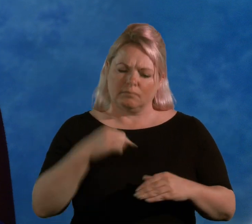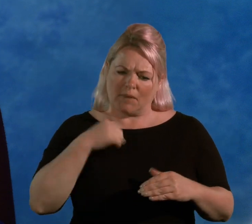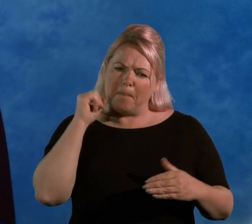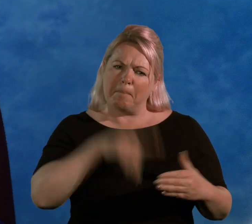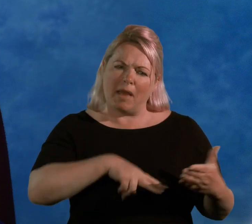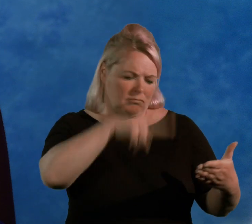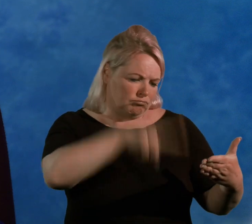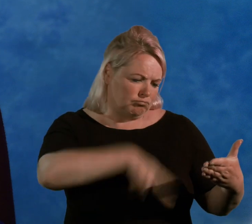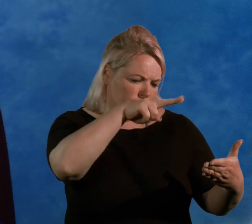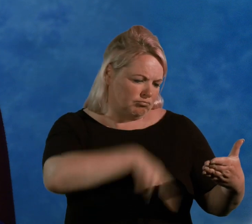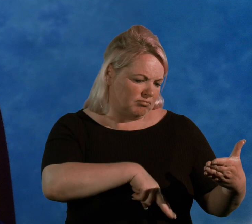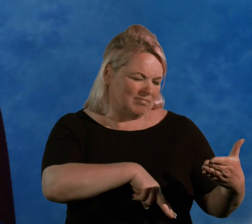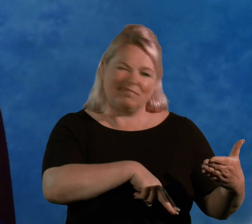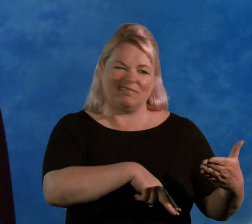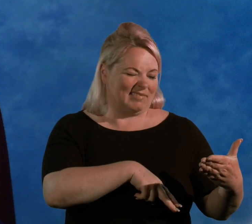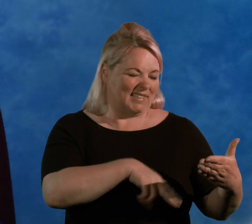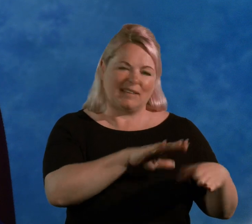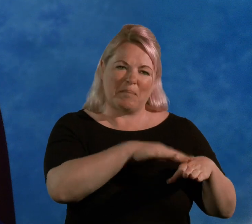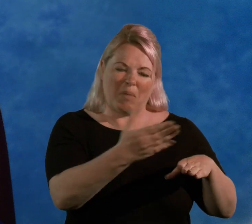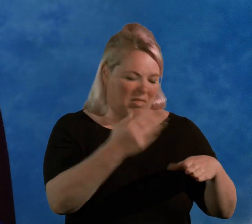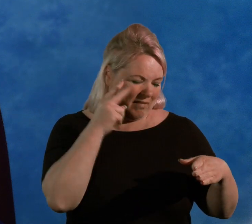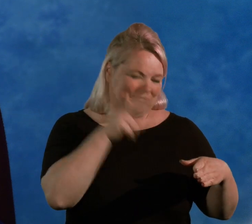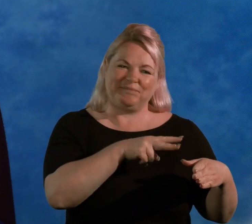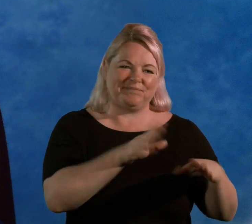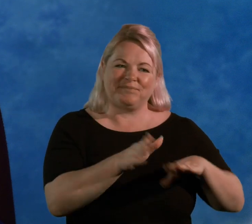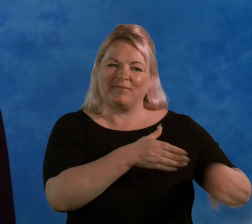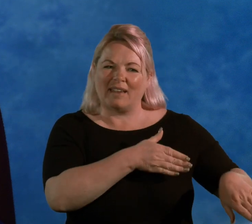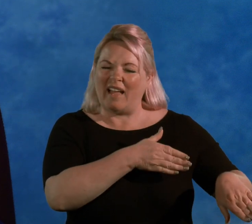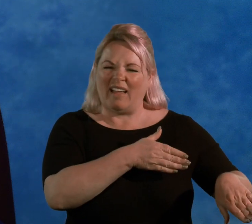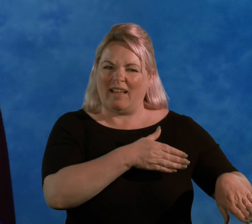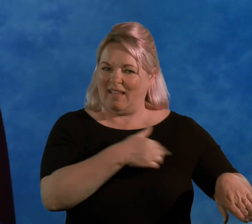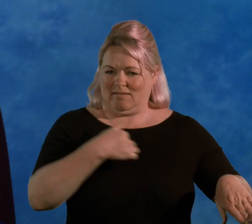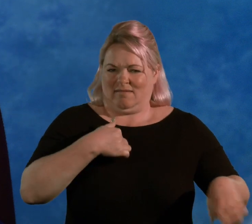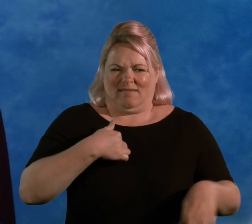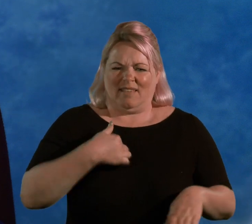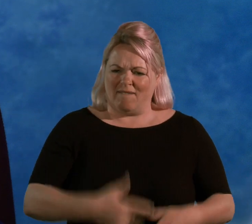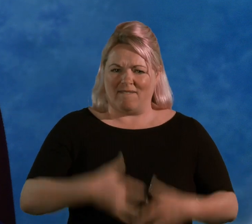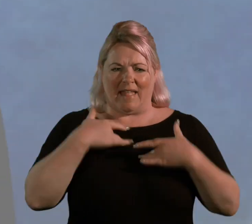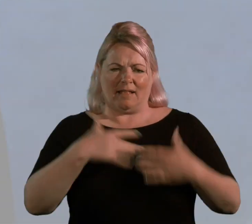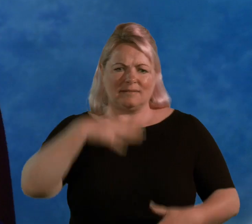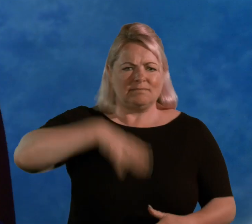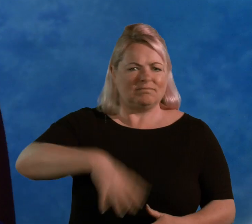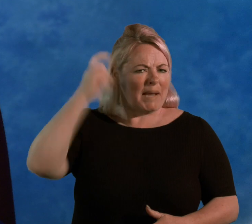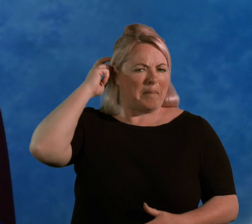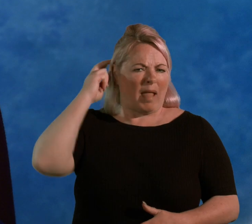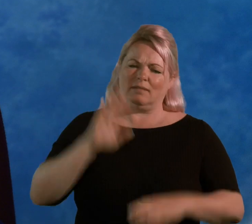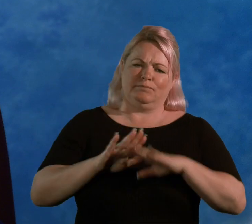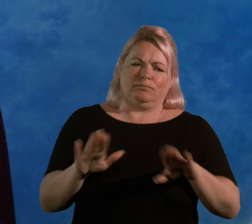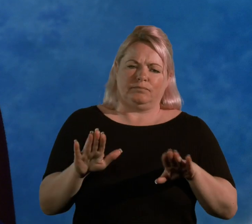I didn't take much notice. I really didn't think I would ever need one. Well, at this time, I